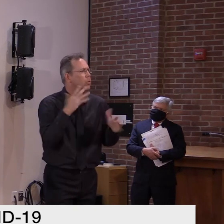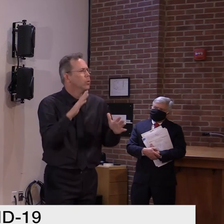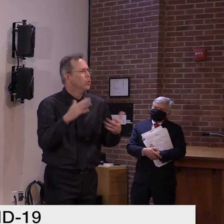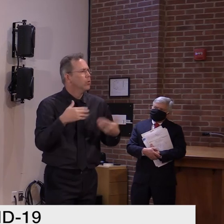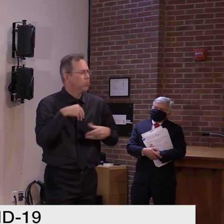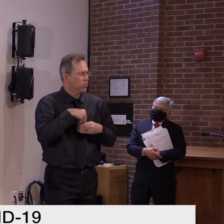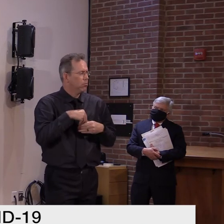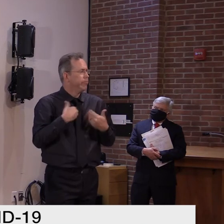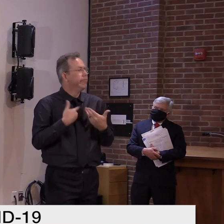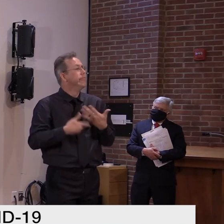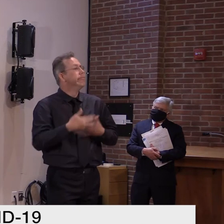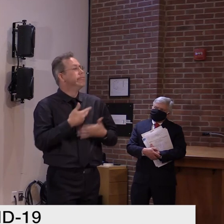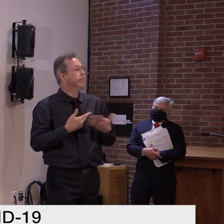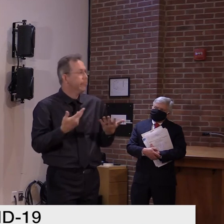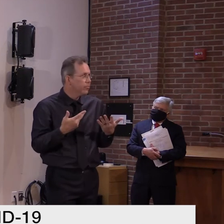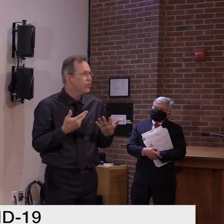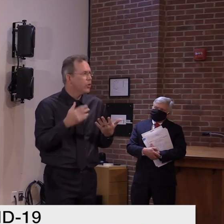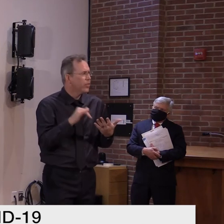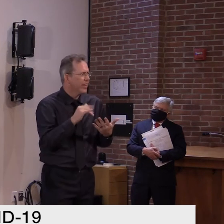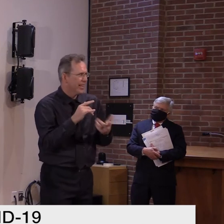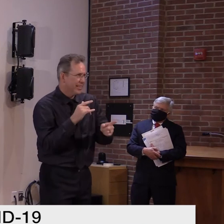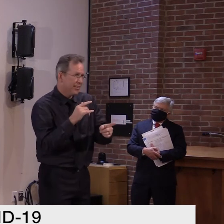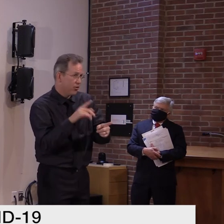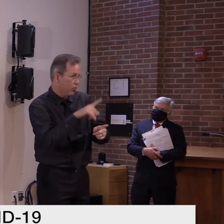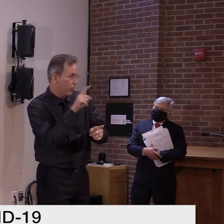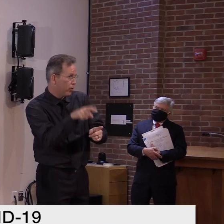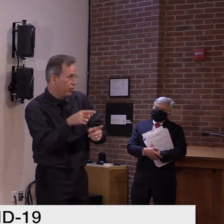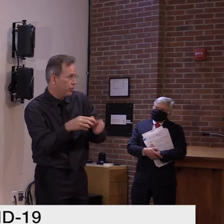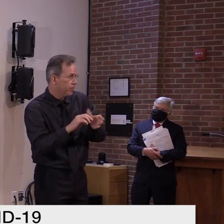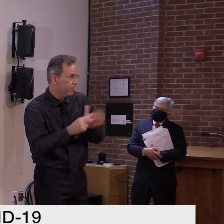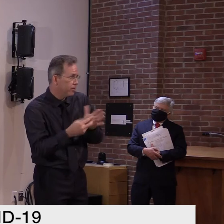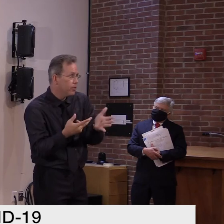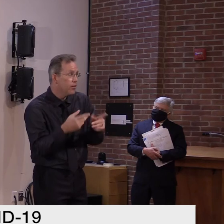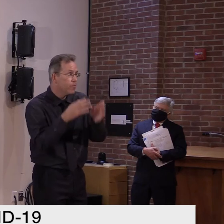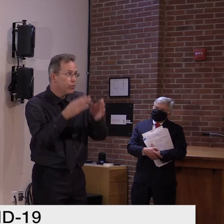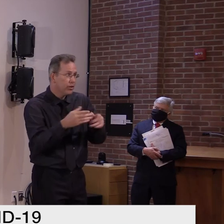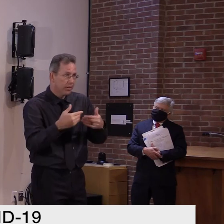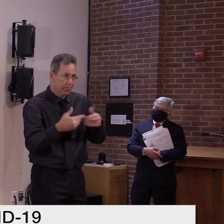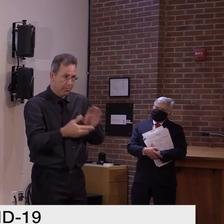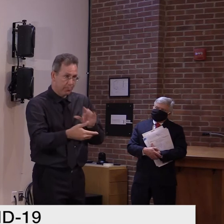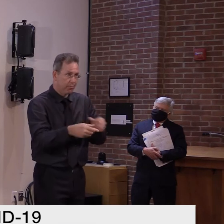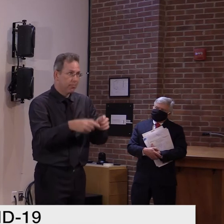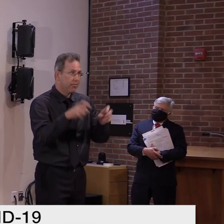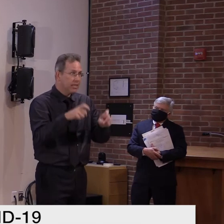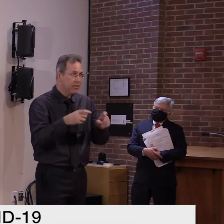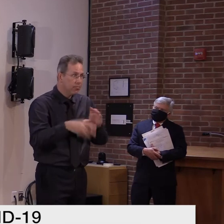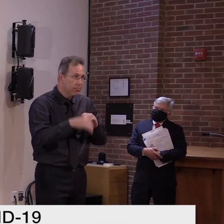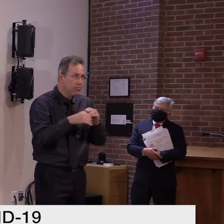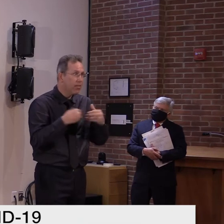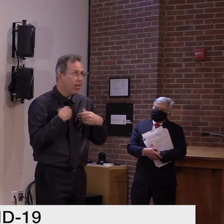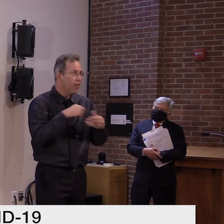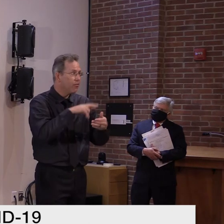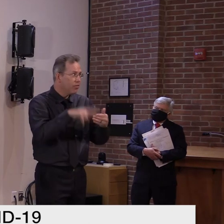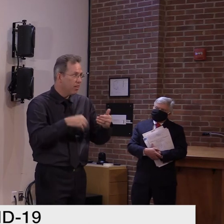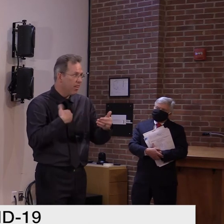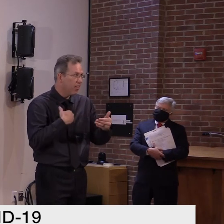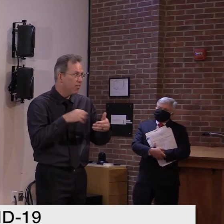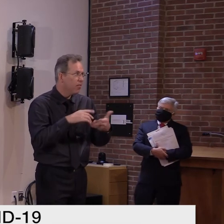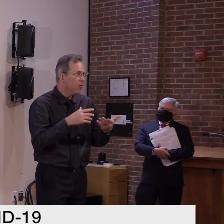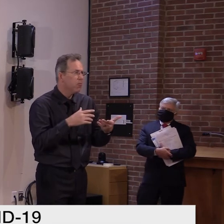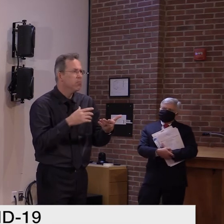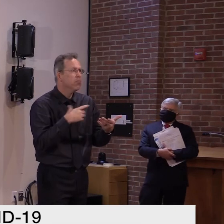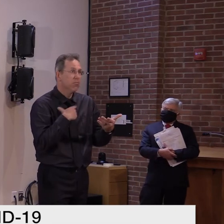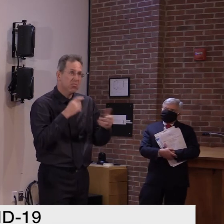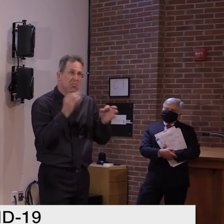time you find the virus are you finding a person who's actively infected. But the flip side of that is there are people who have no